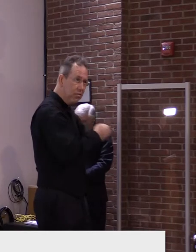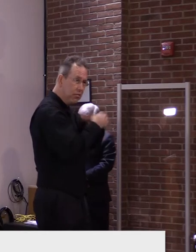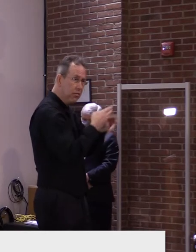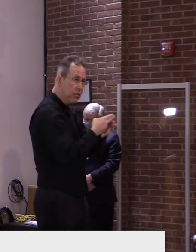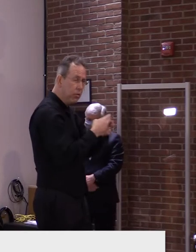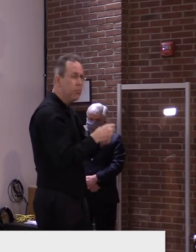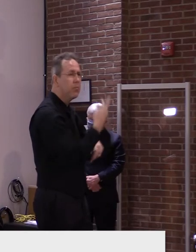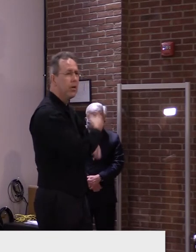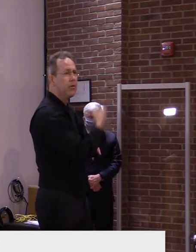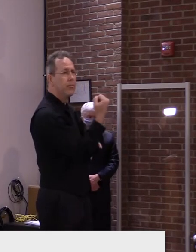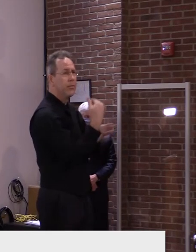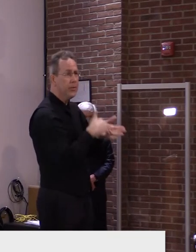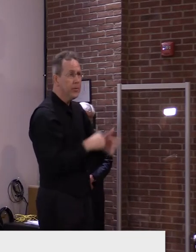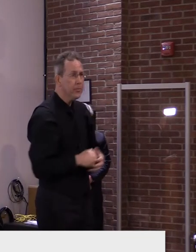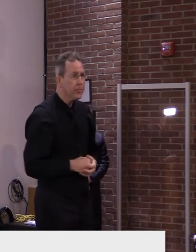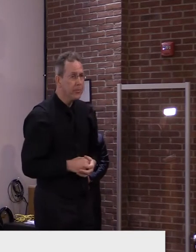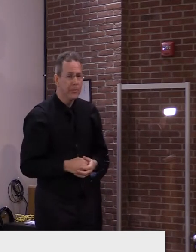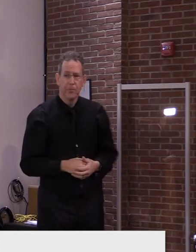All right. Thank you.